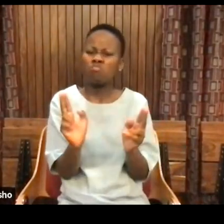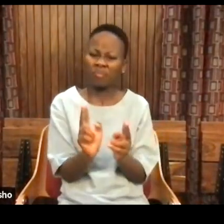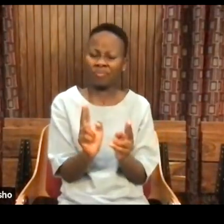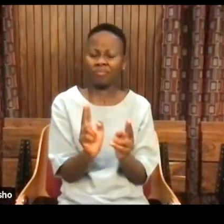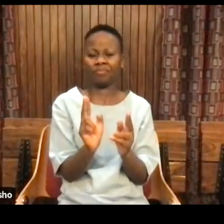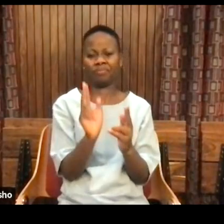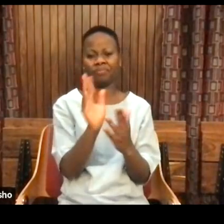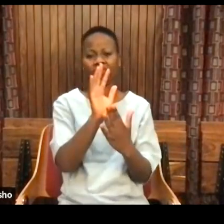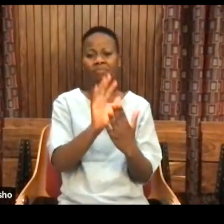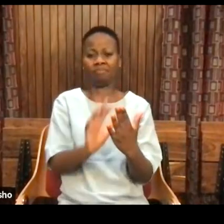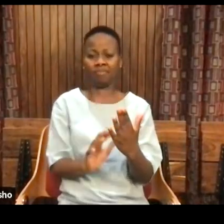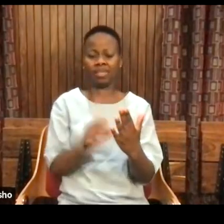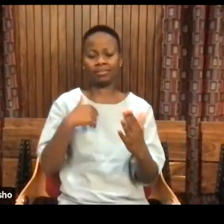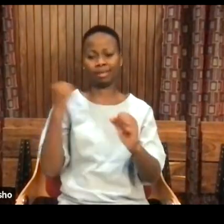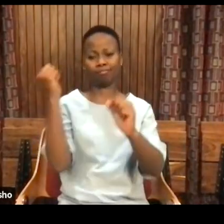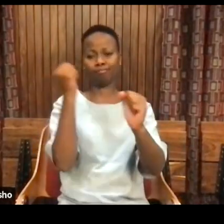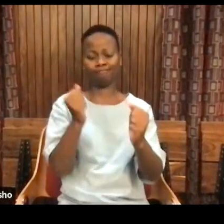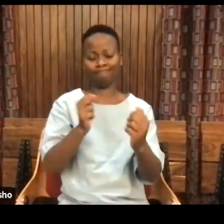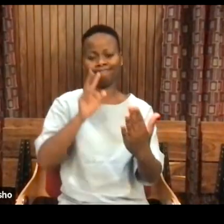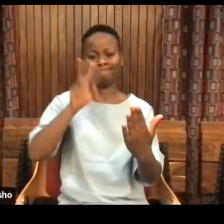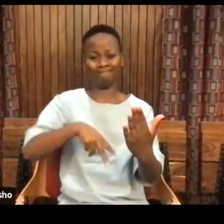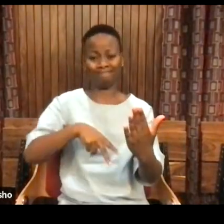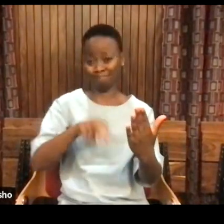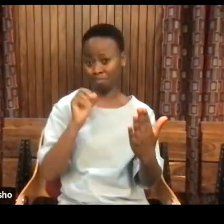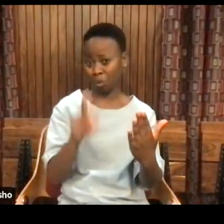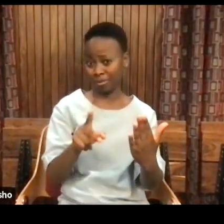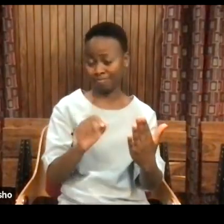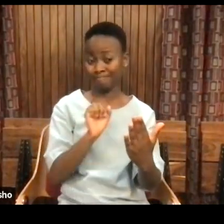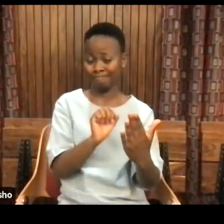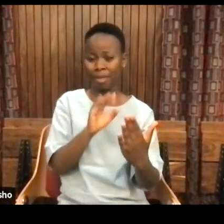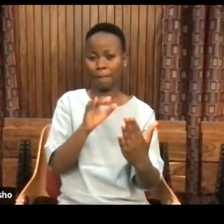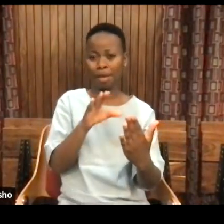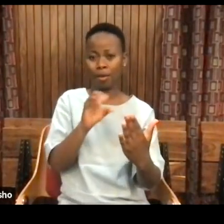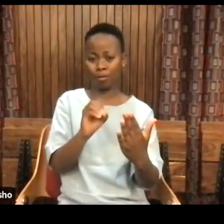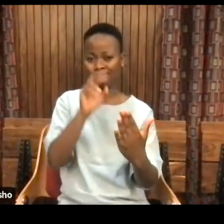representation of his bio.